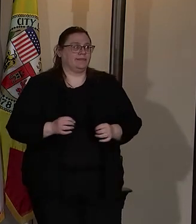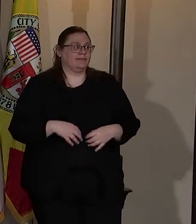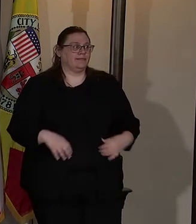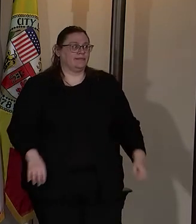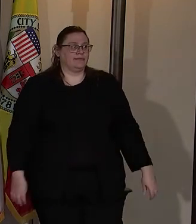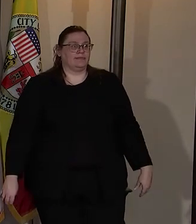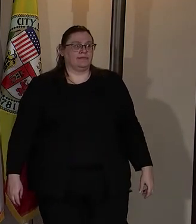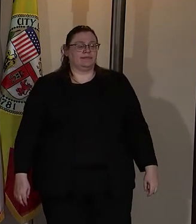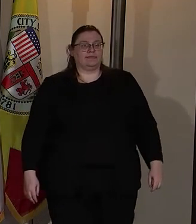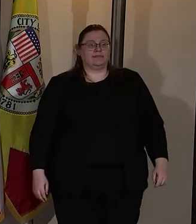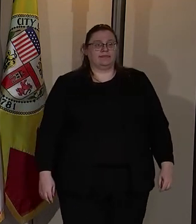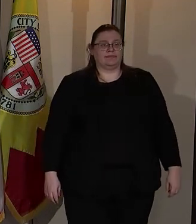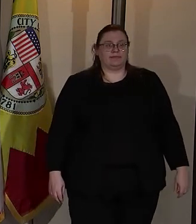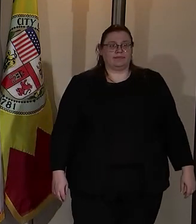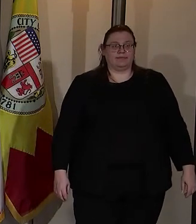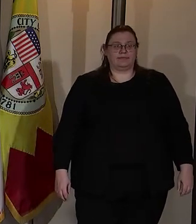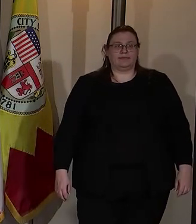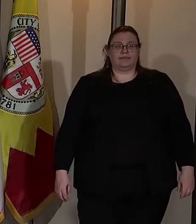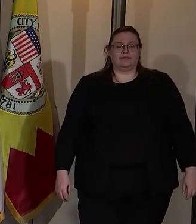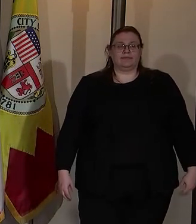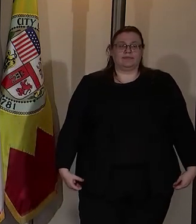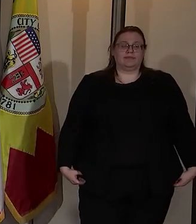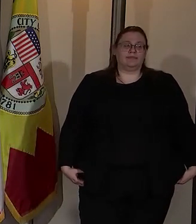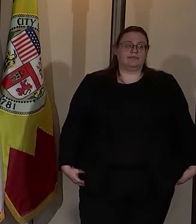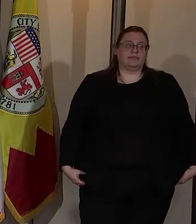more. Let's see.